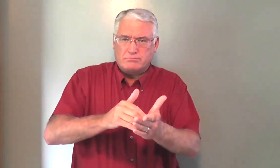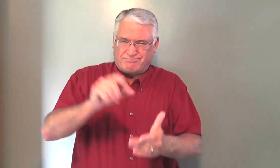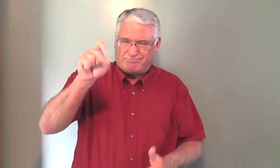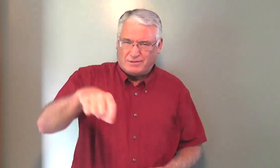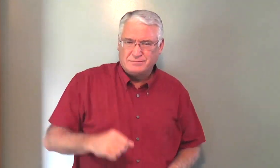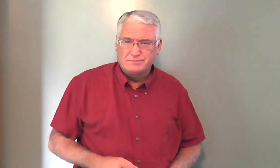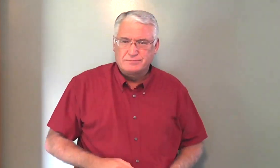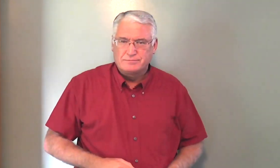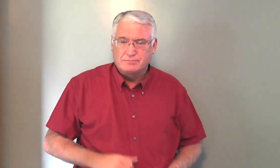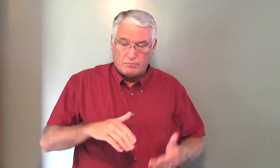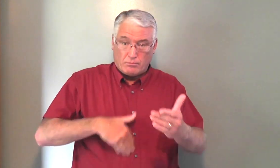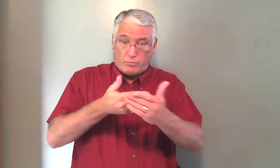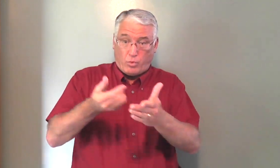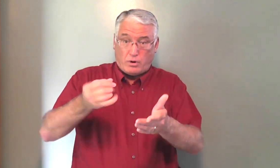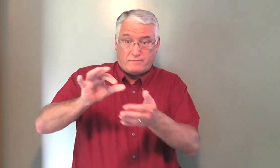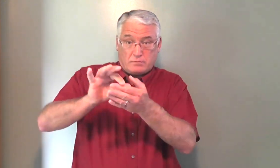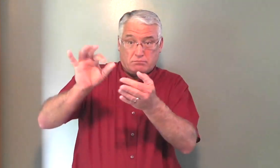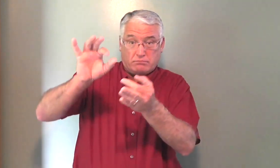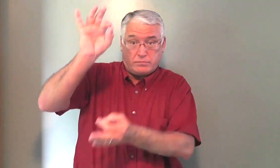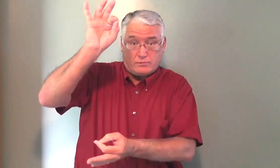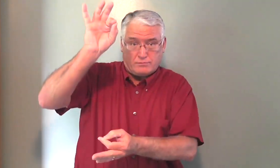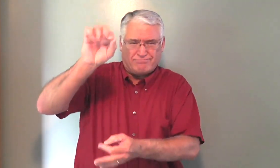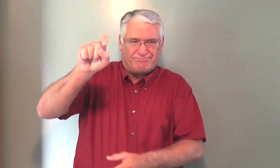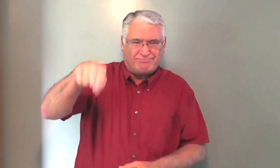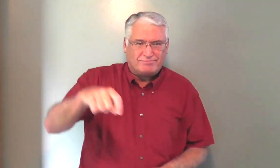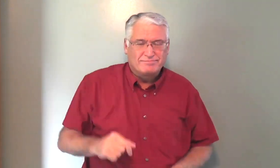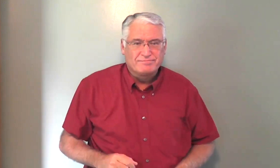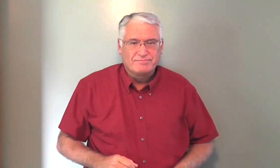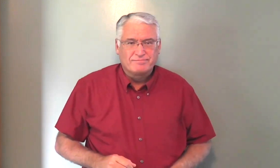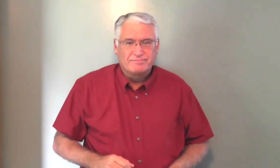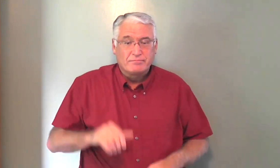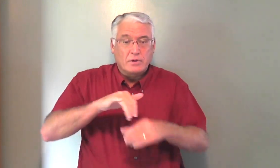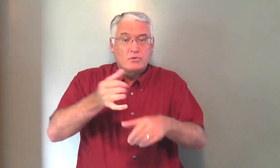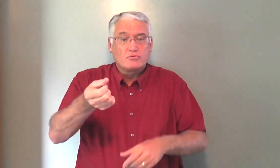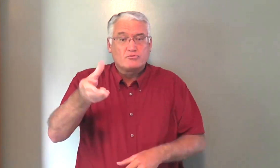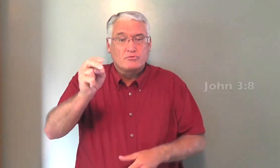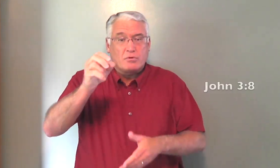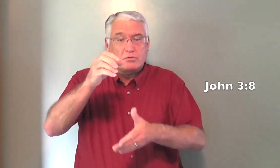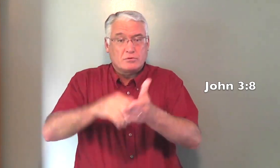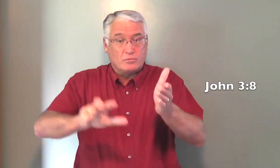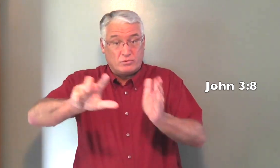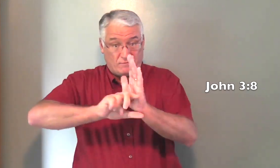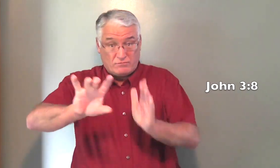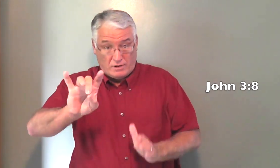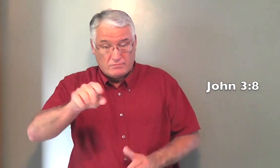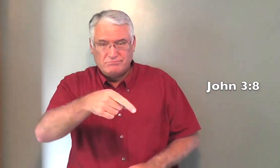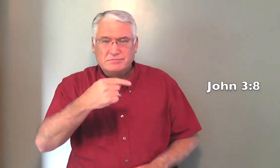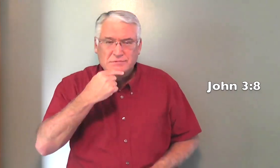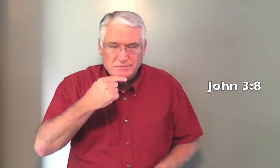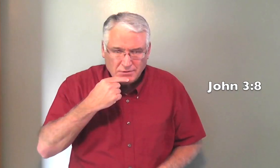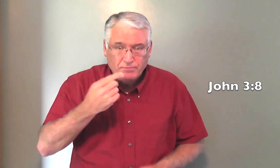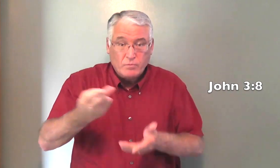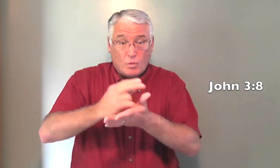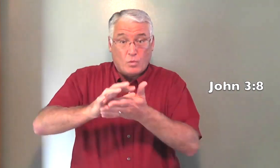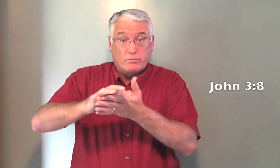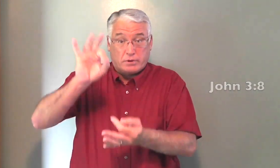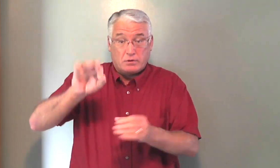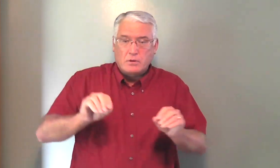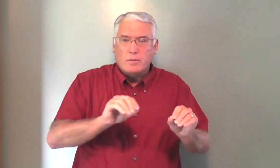born of the Spirit. He's born of the Spirit first. In John 3, 8, It says that the